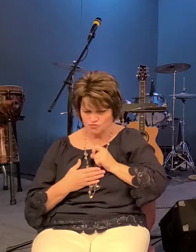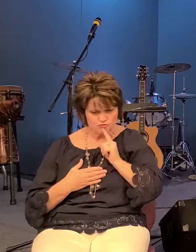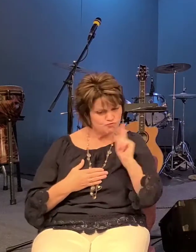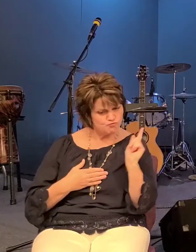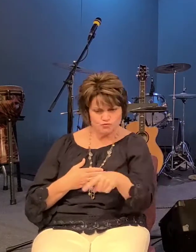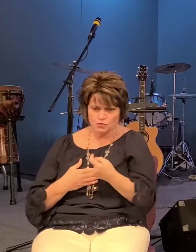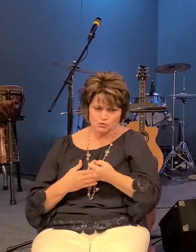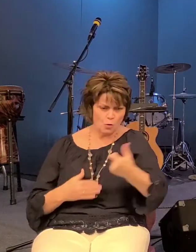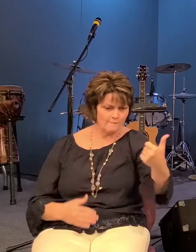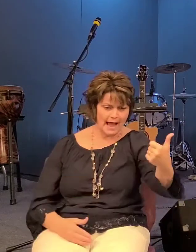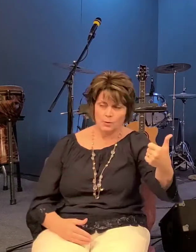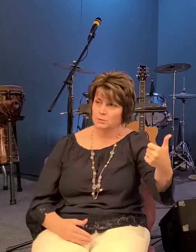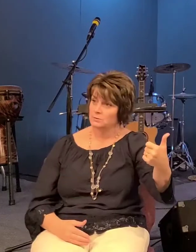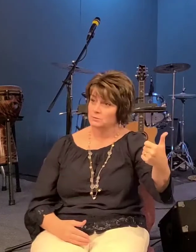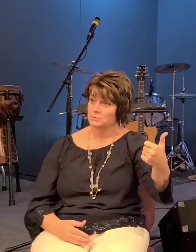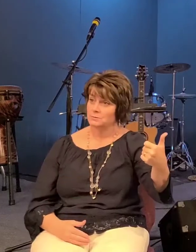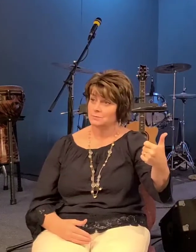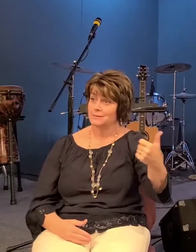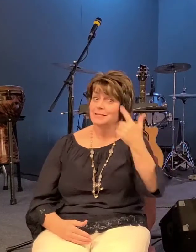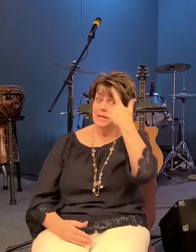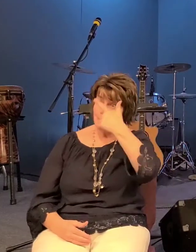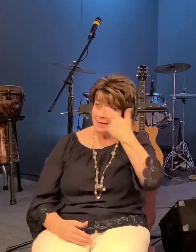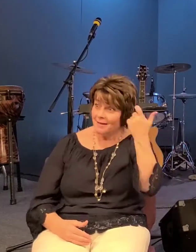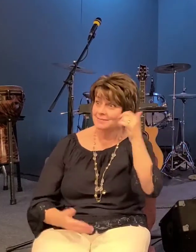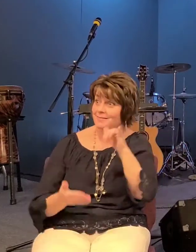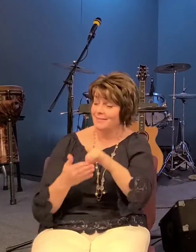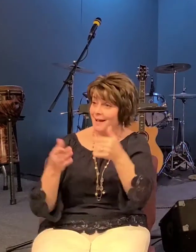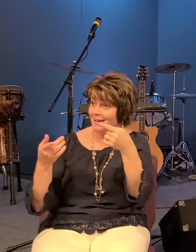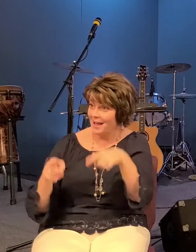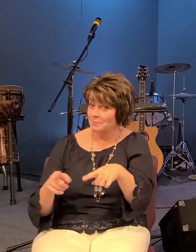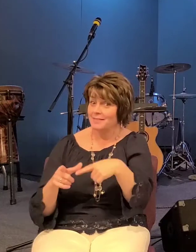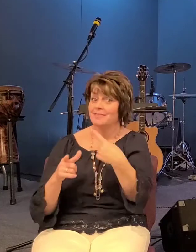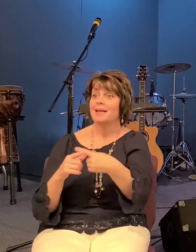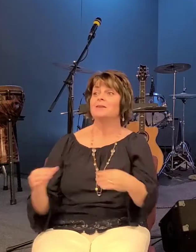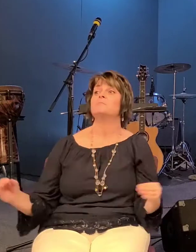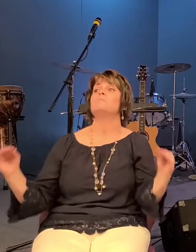and because of this even more people started following jesus